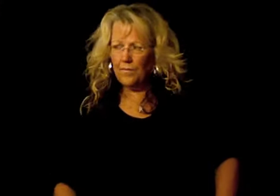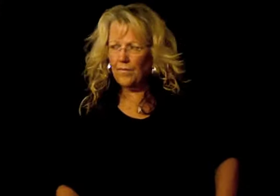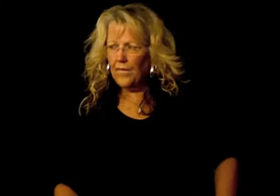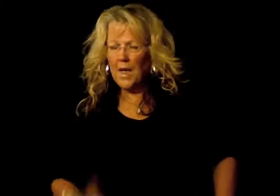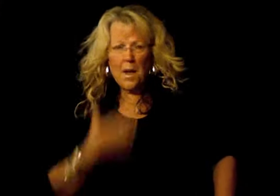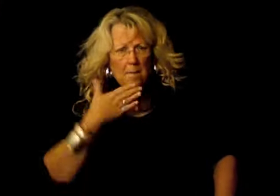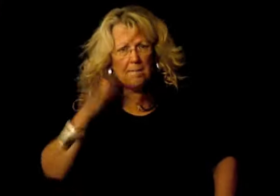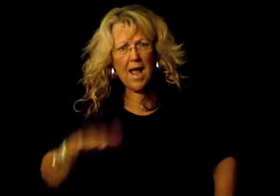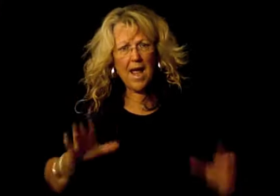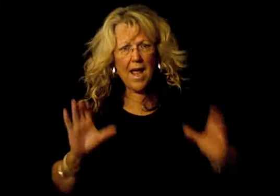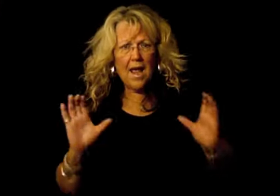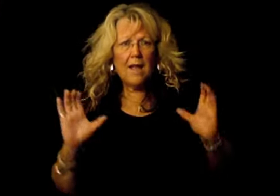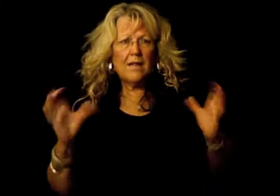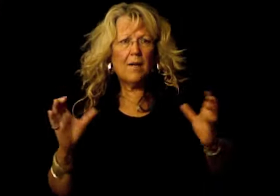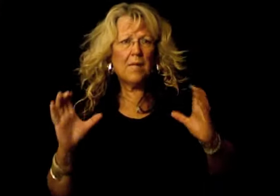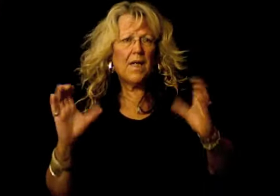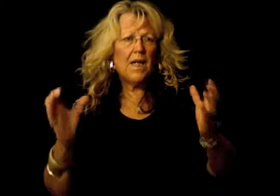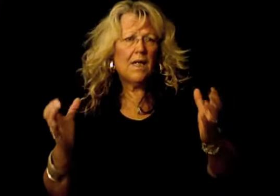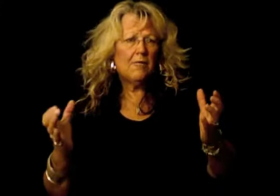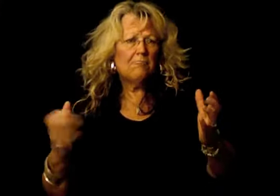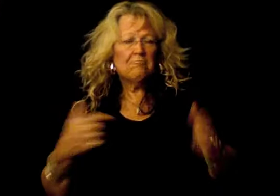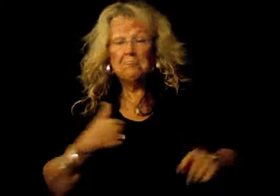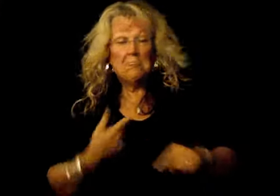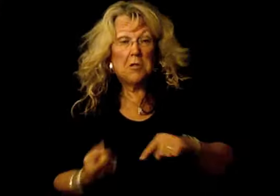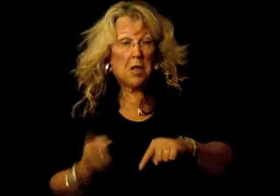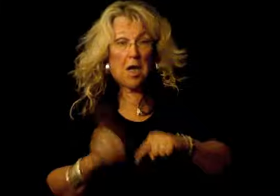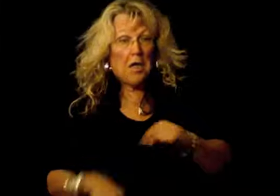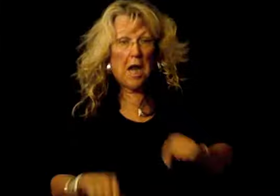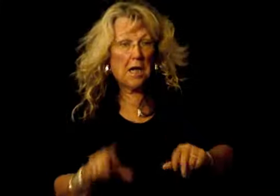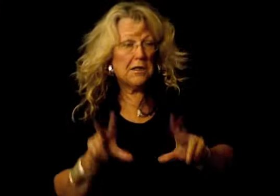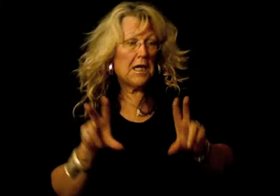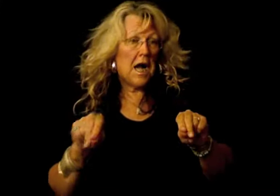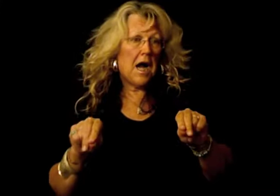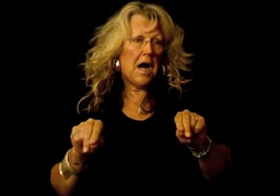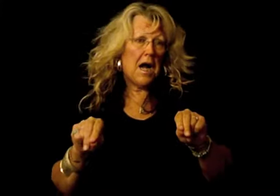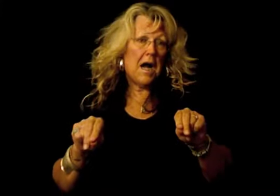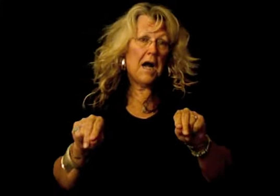Bad company, I can't deny Bad